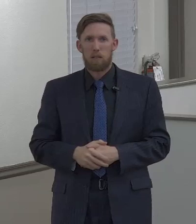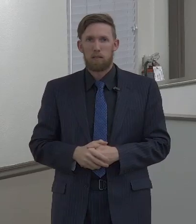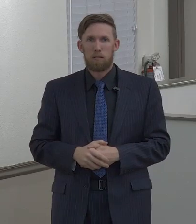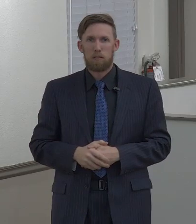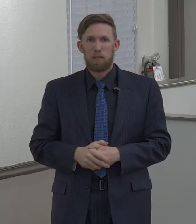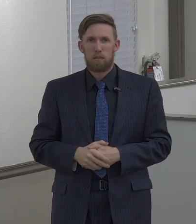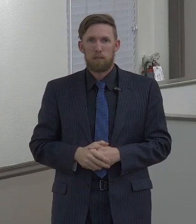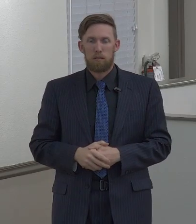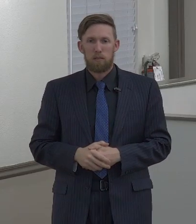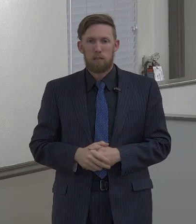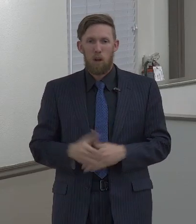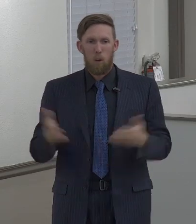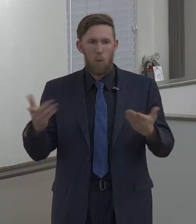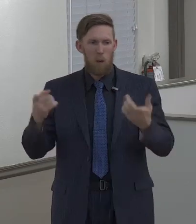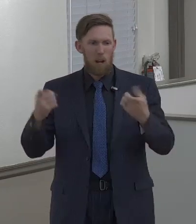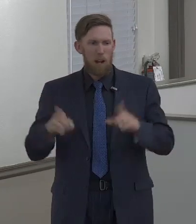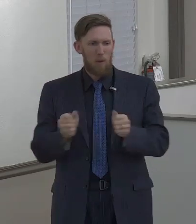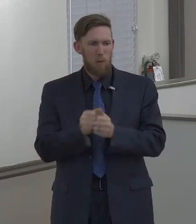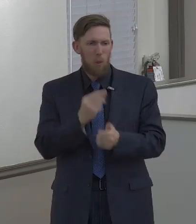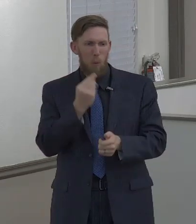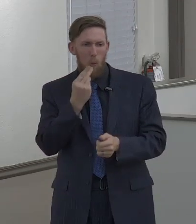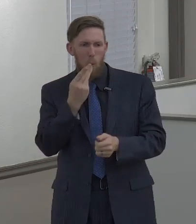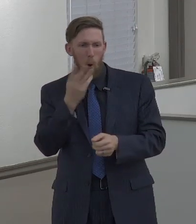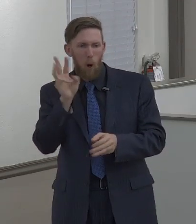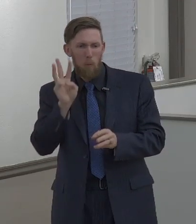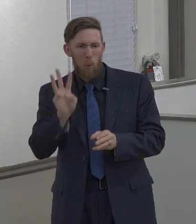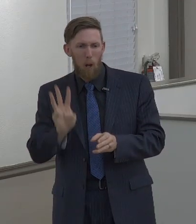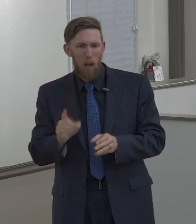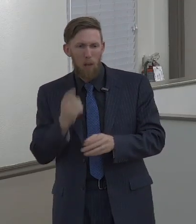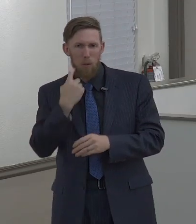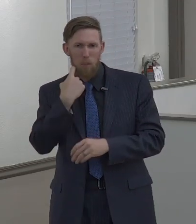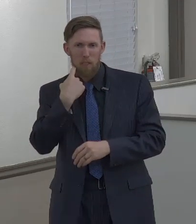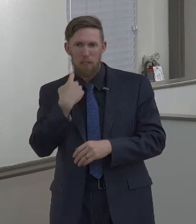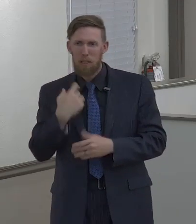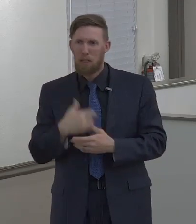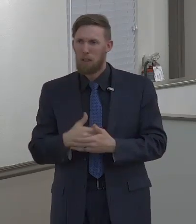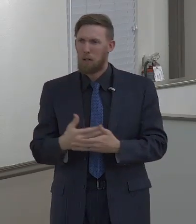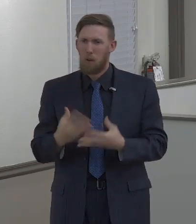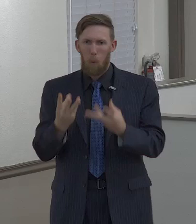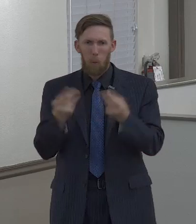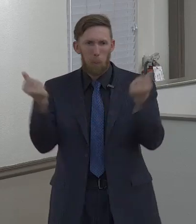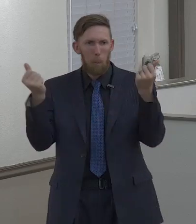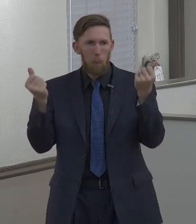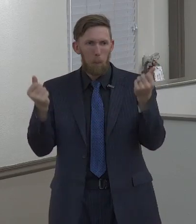3, man, what happened to the warm weather we had?